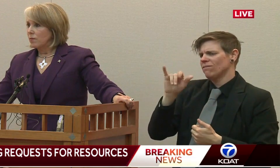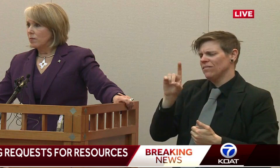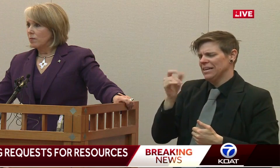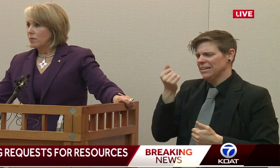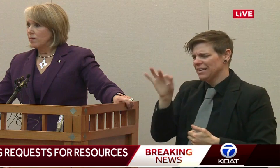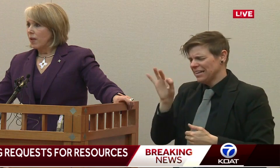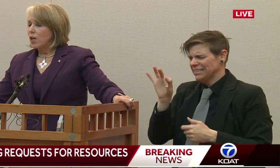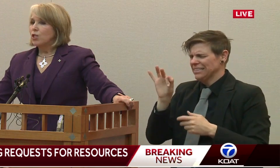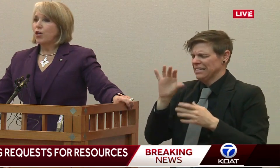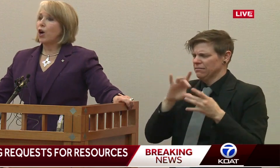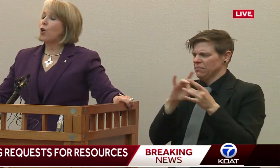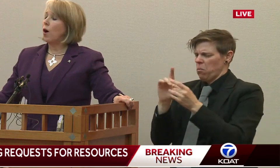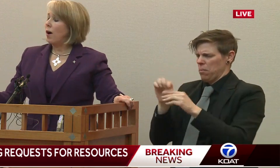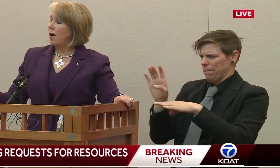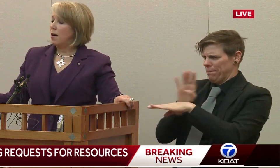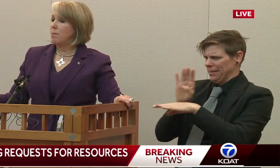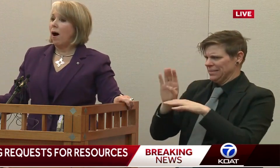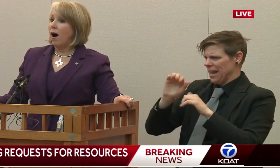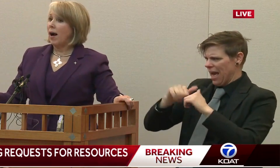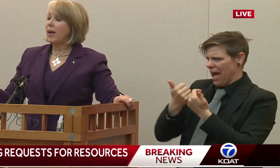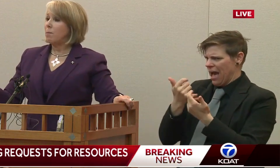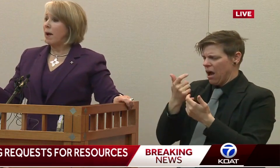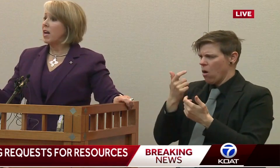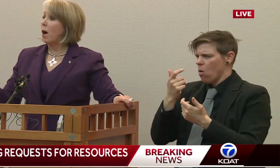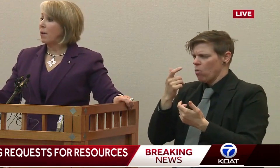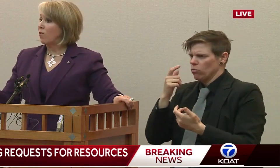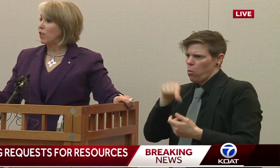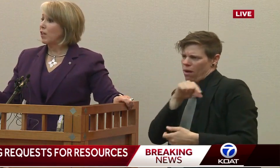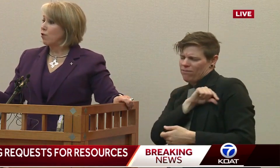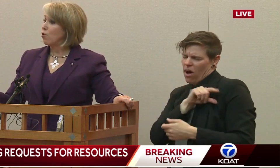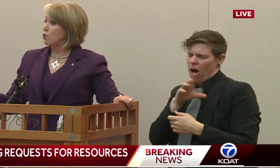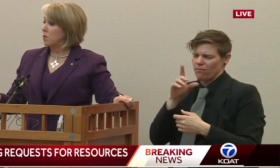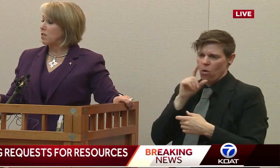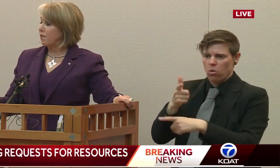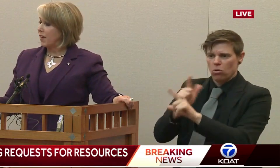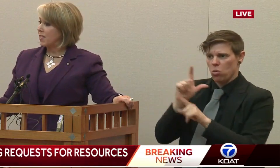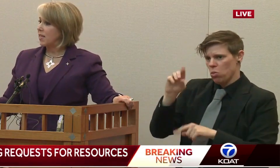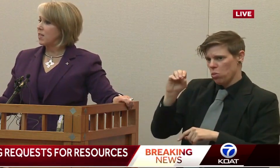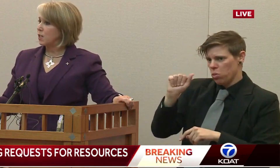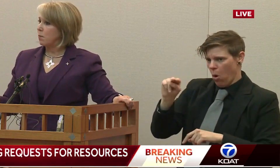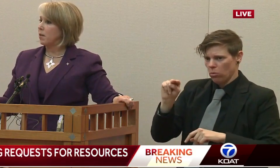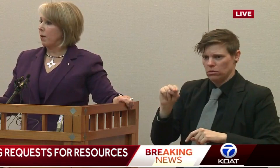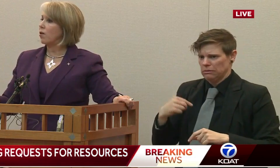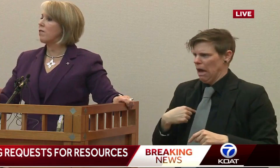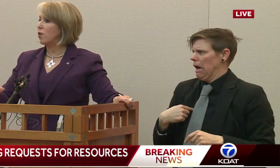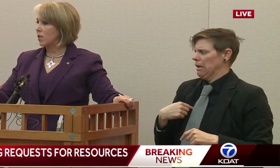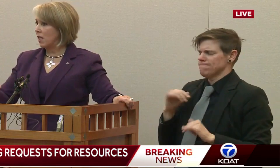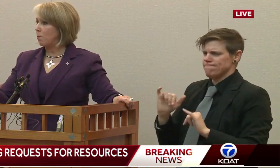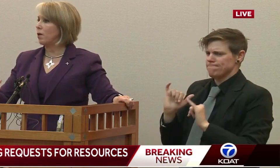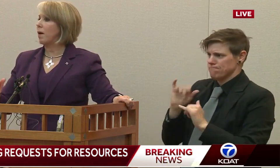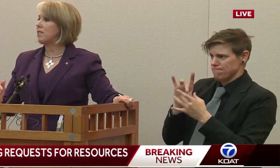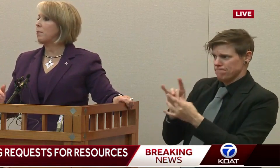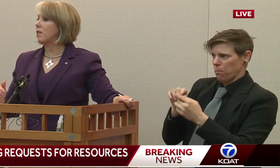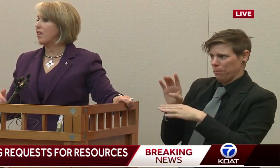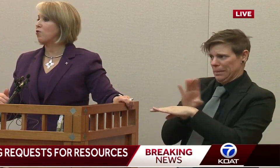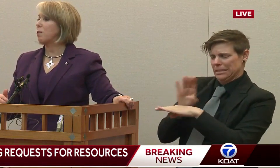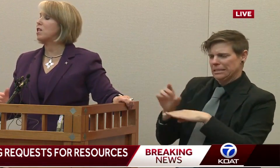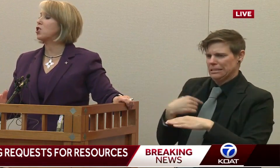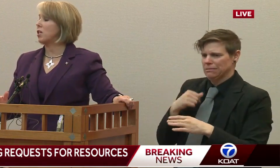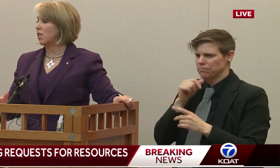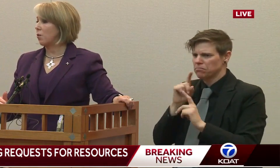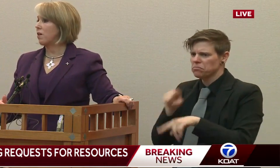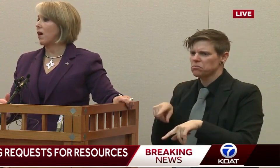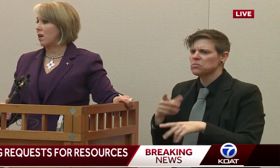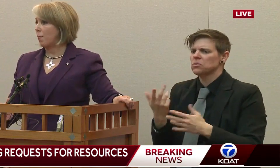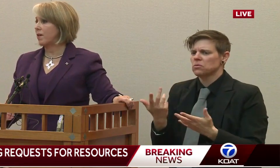and who qualifies for that? So I may not be able to give you the specifics in this minute, but I'll give you an example about some of the things